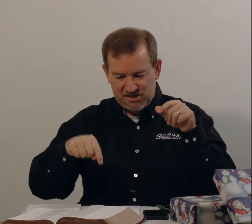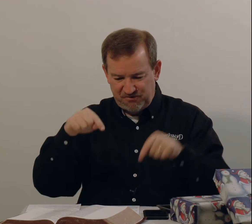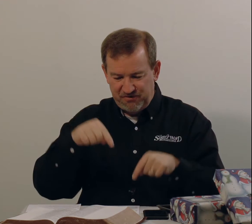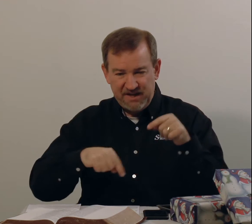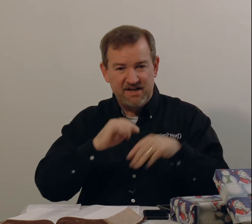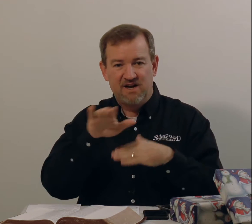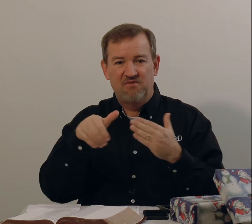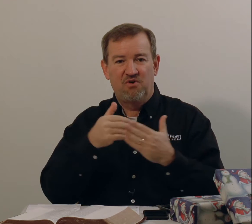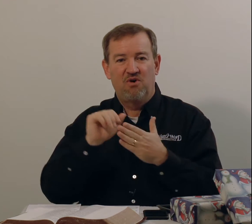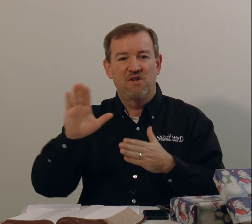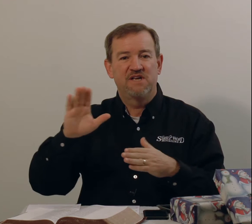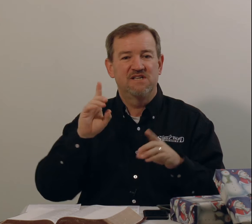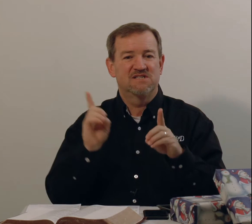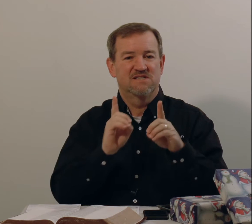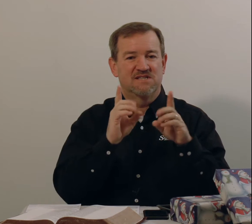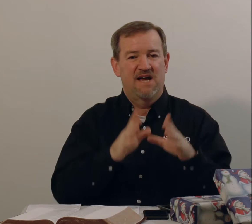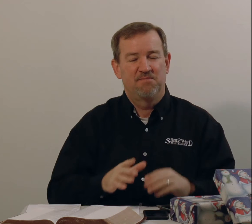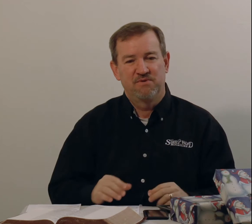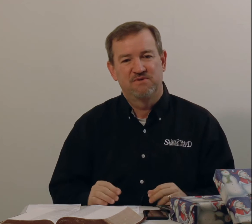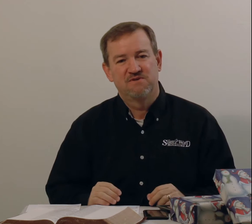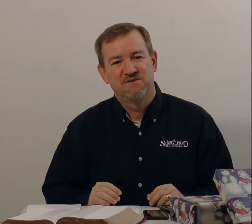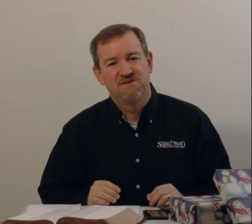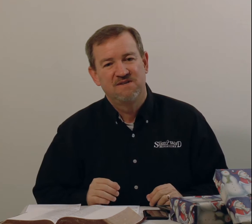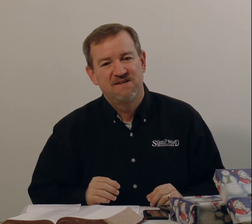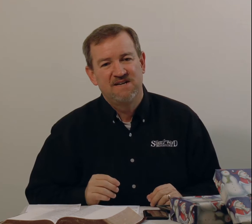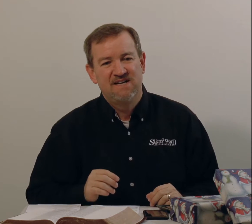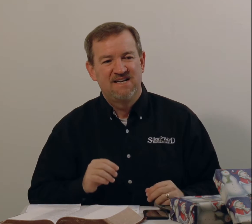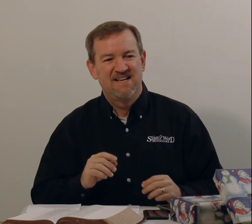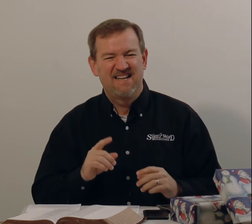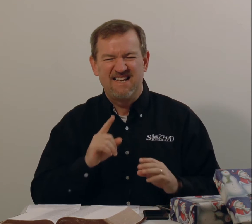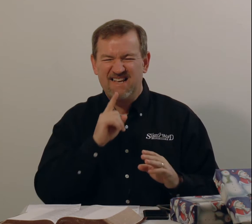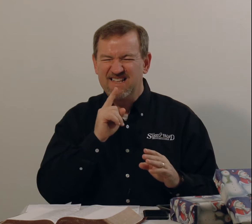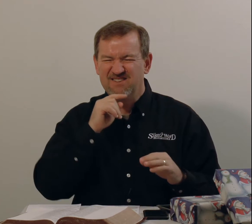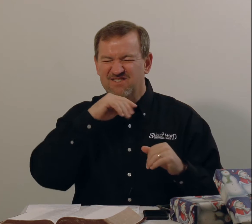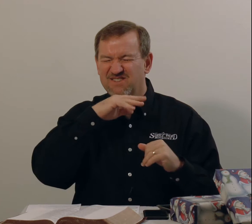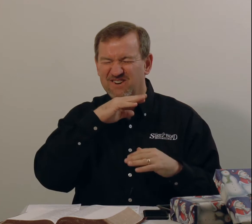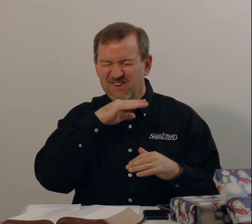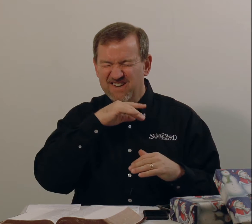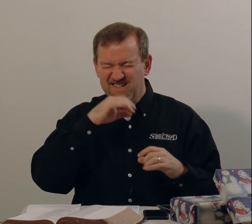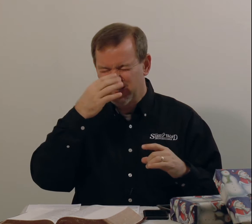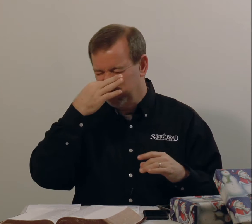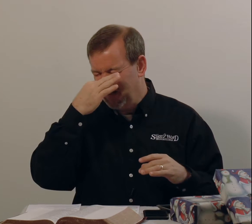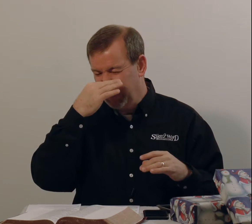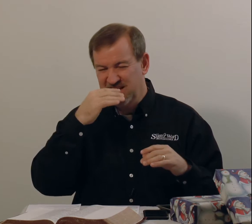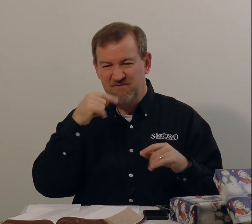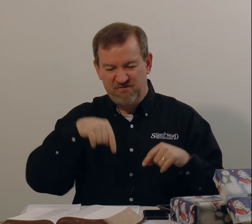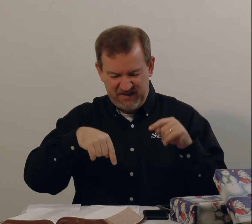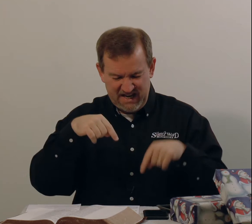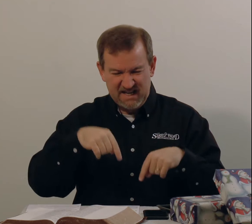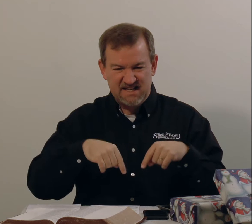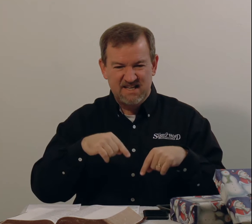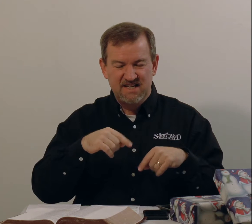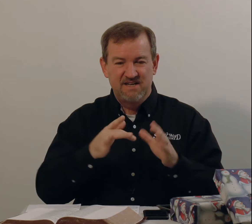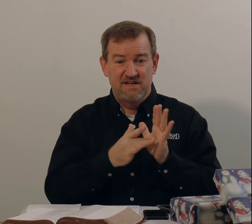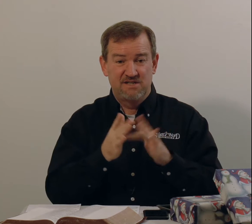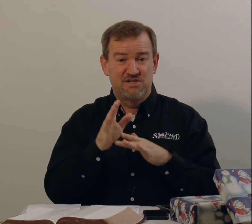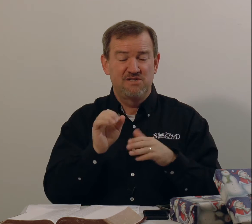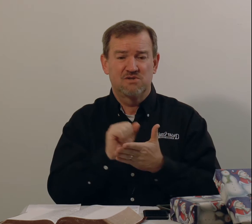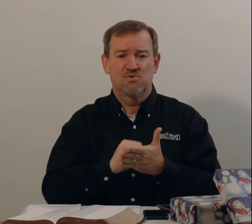the feet of all his disciples. Those dirty, uh, he humbled